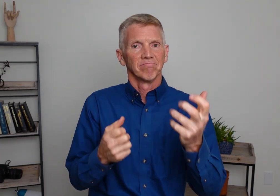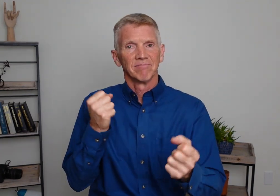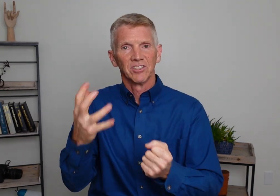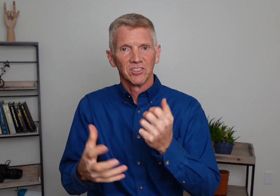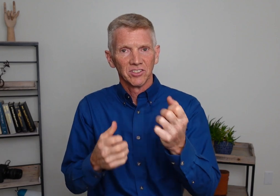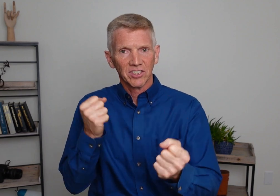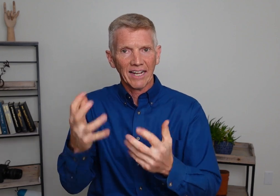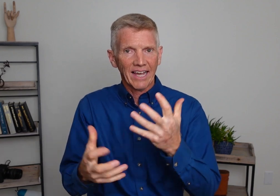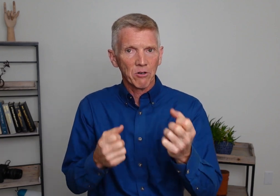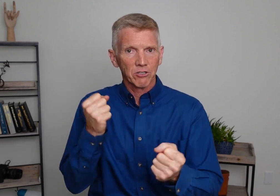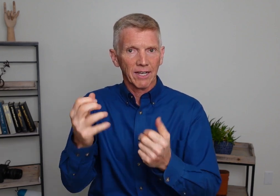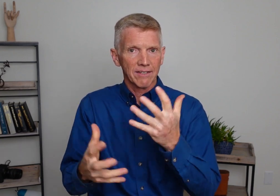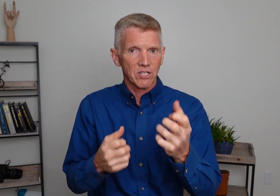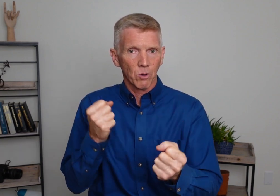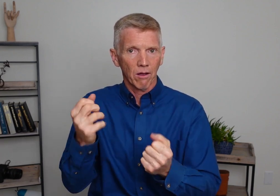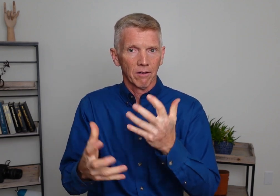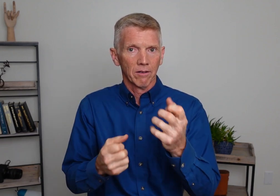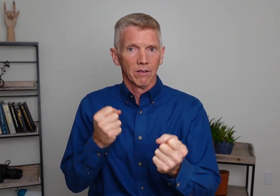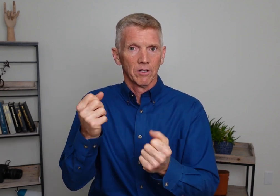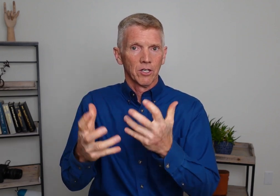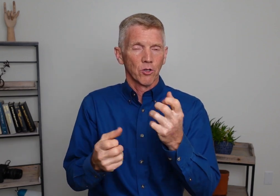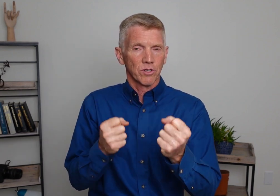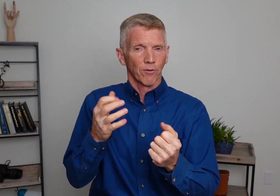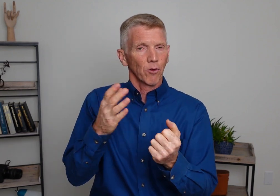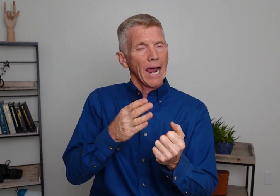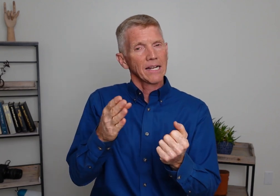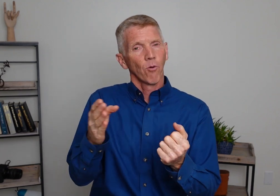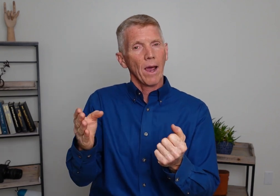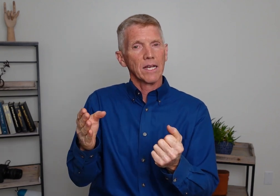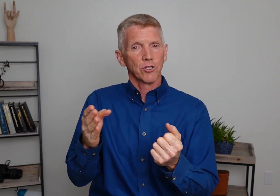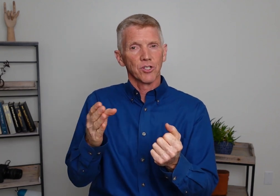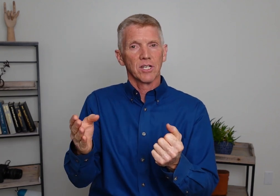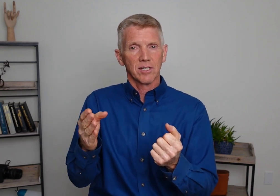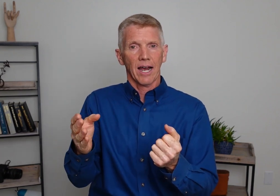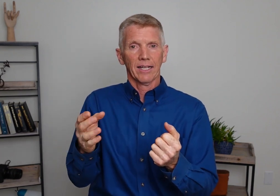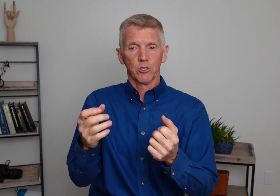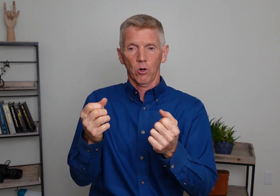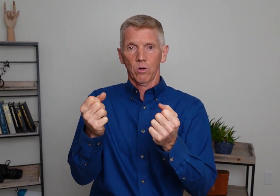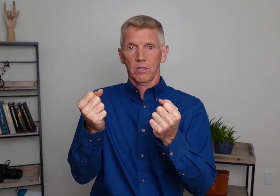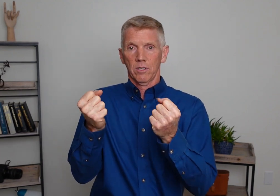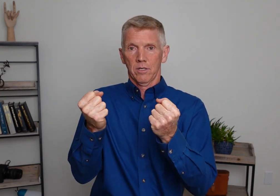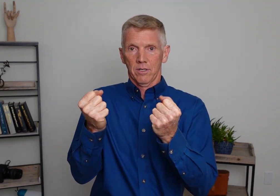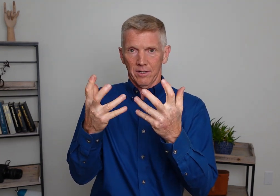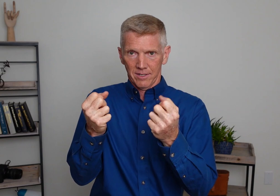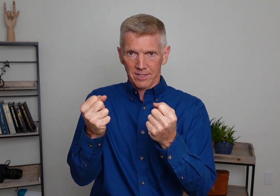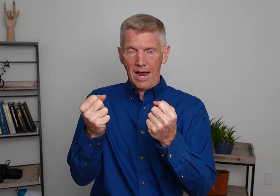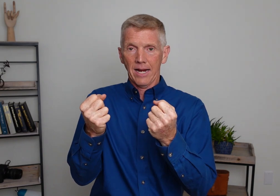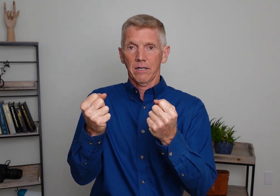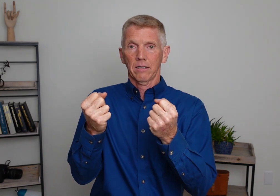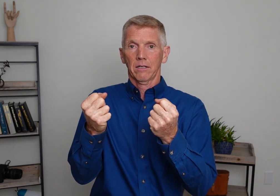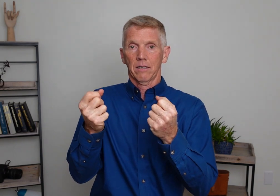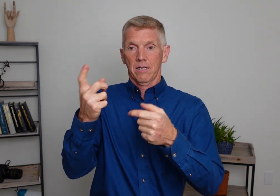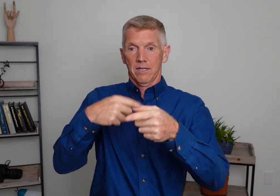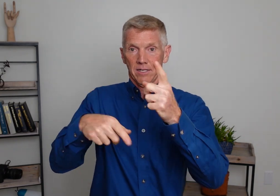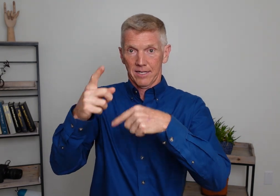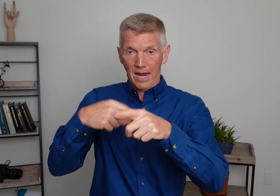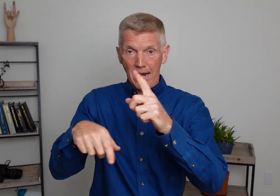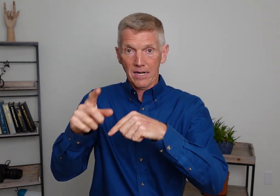Okay. Sign language. like this as well. So there's a variety of ways you'll see sign language. So. Sign. Sign.